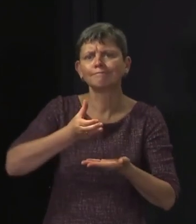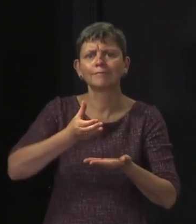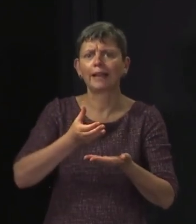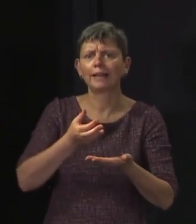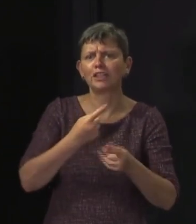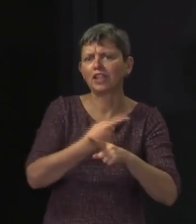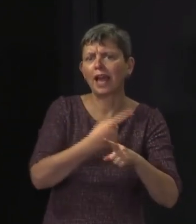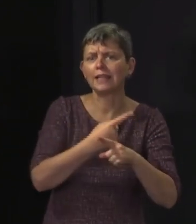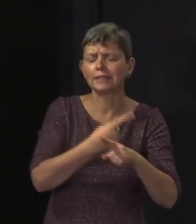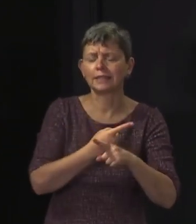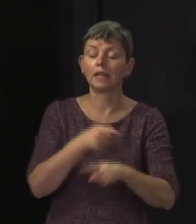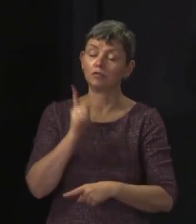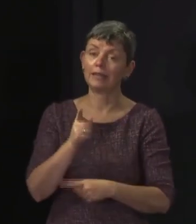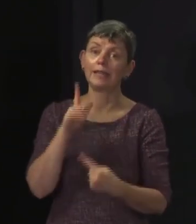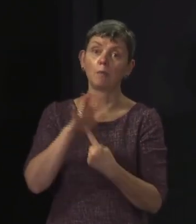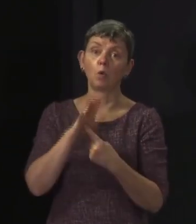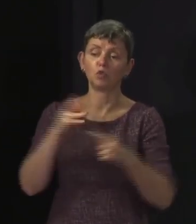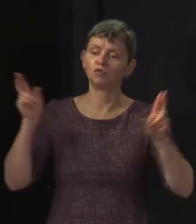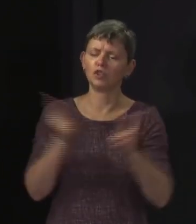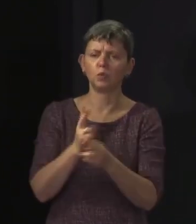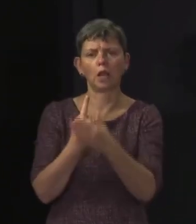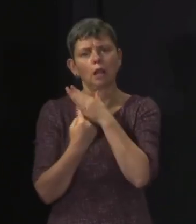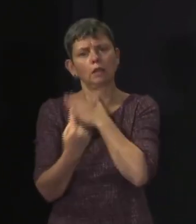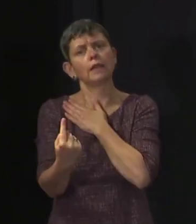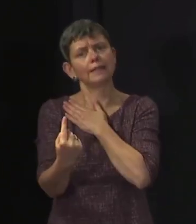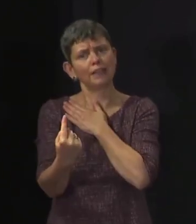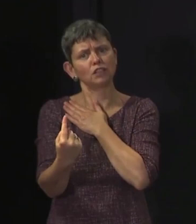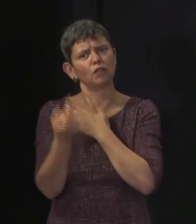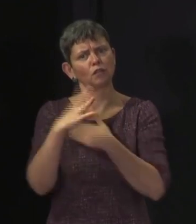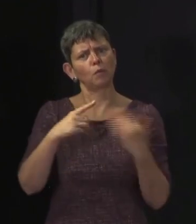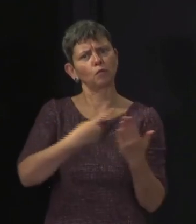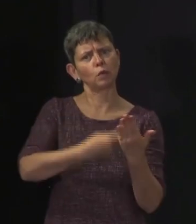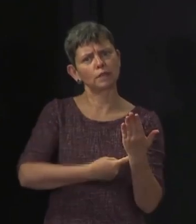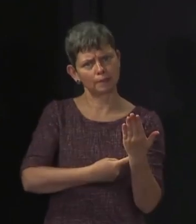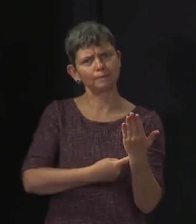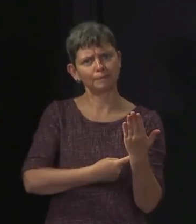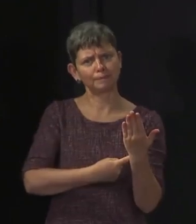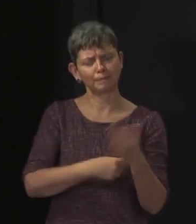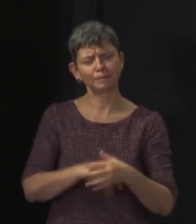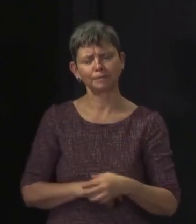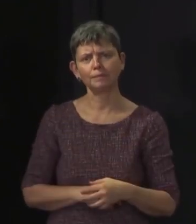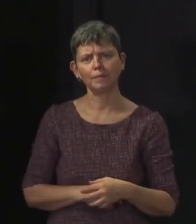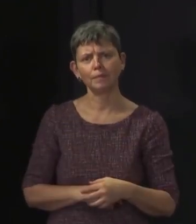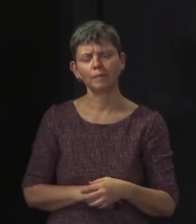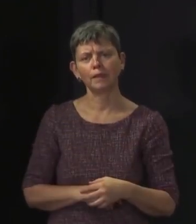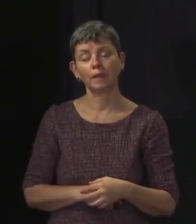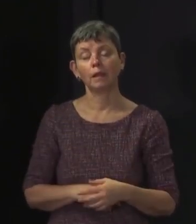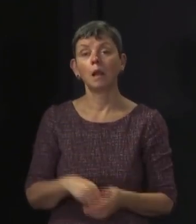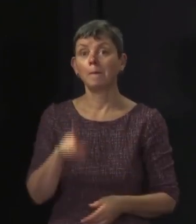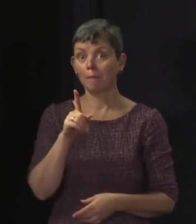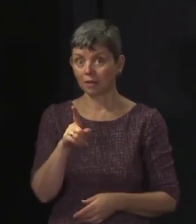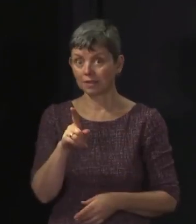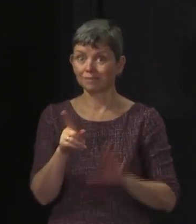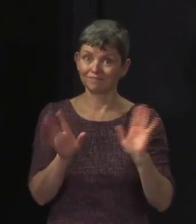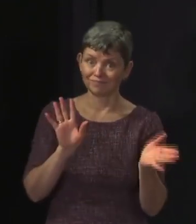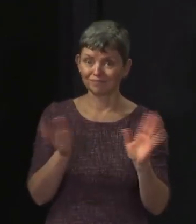help reduce the loneliness and isolation that comes with some of these restrictions that are in place right now. But, and this is